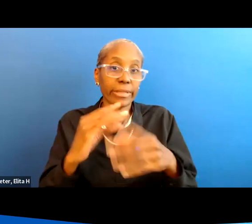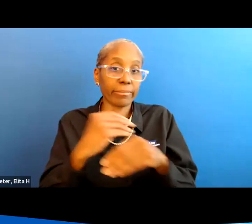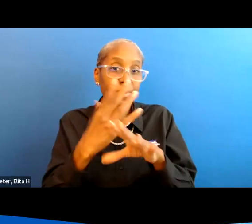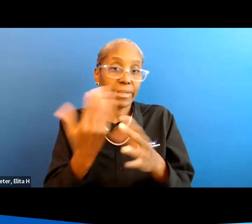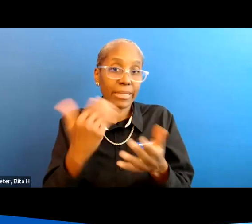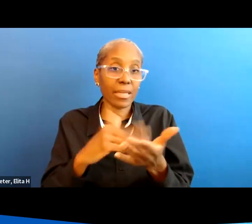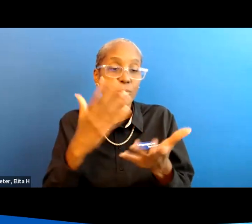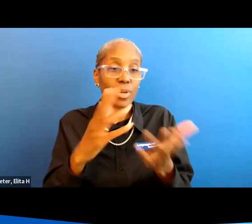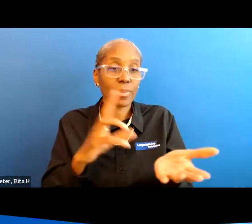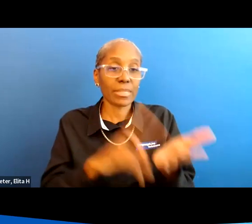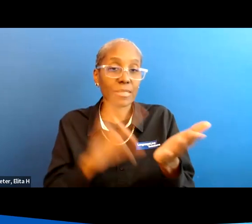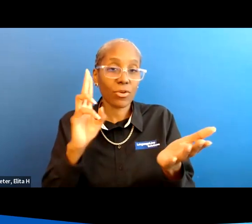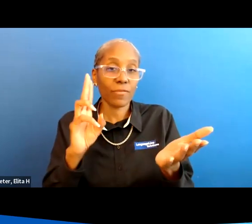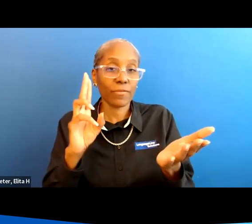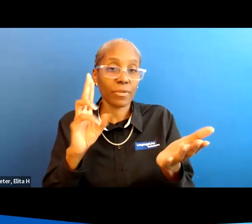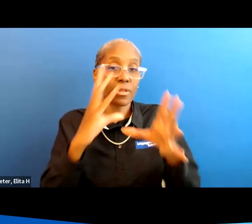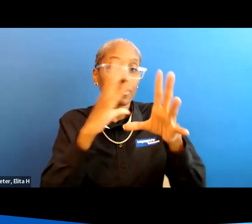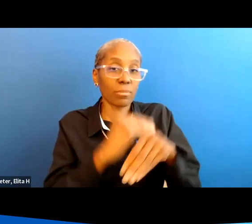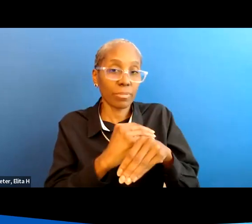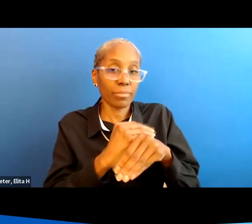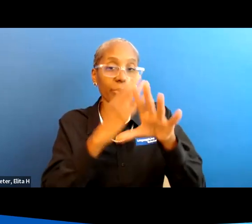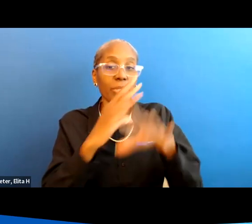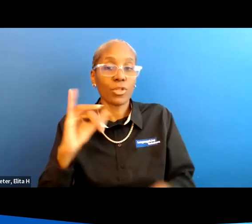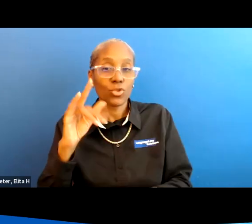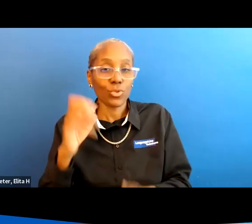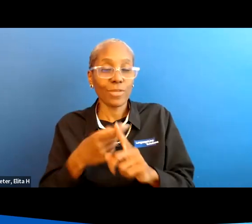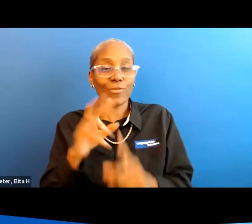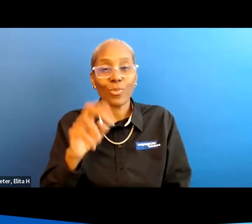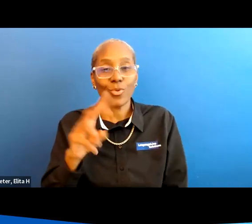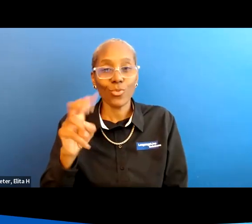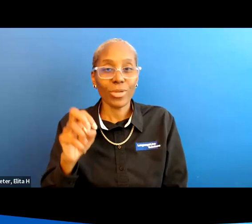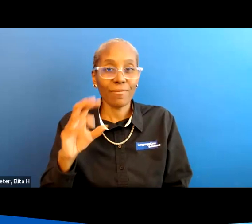she's probably going to sign off and come back on this is julie by the way from the re foundation